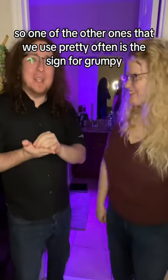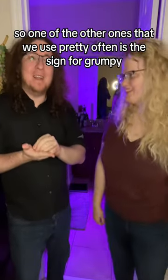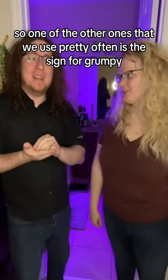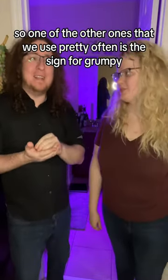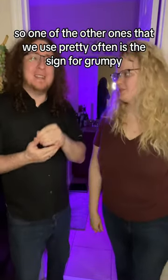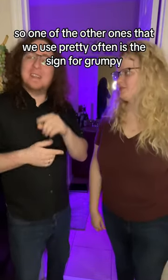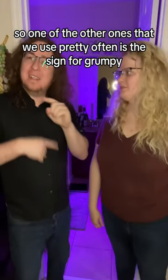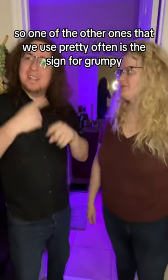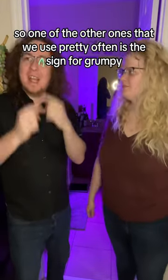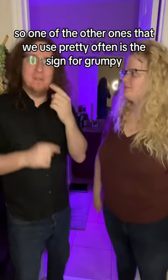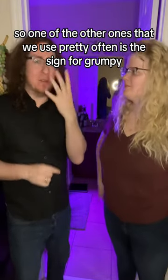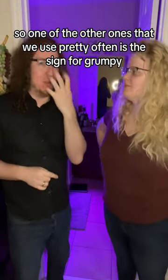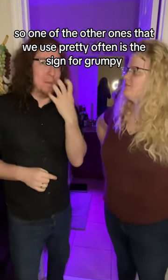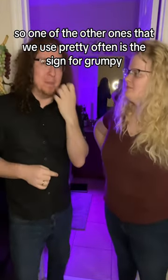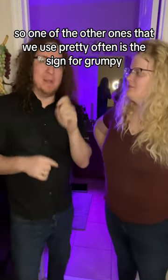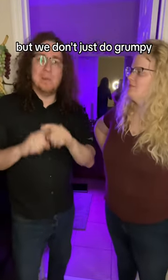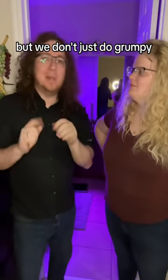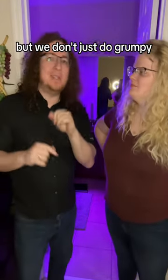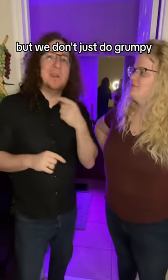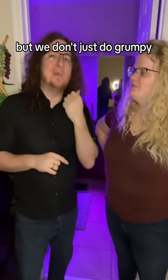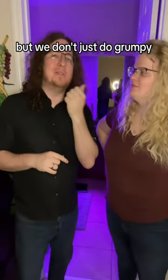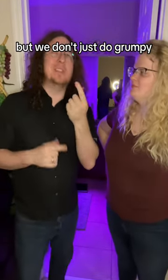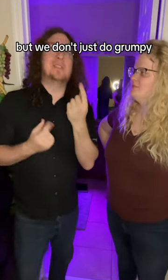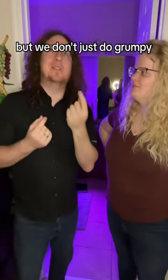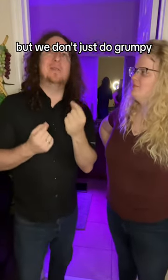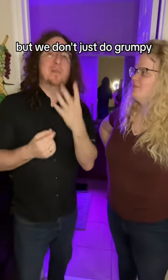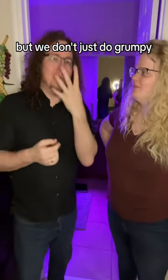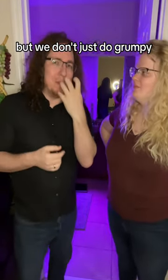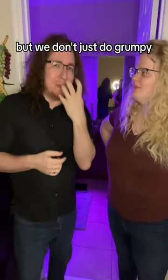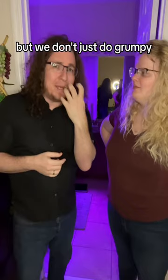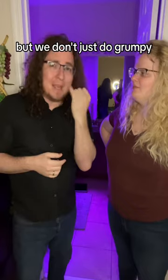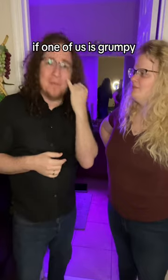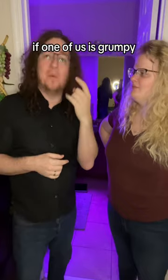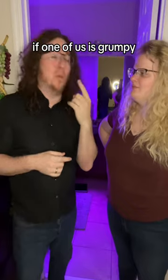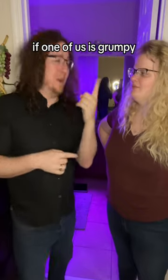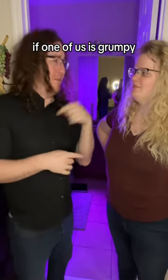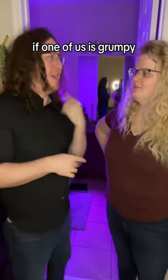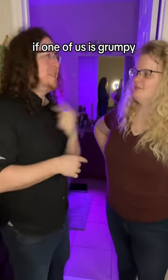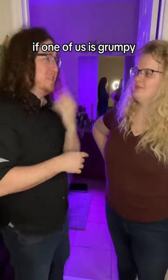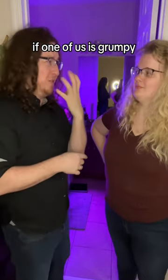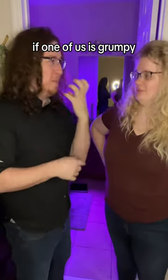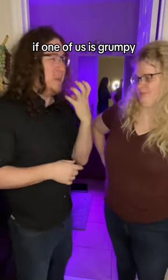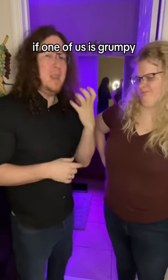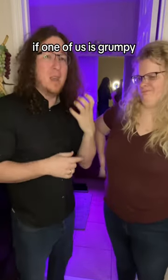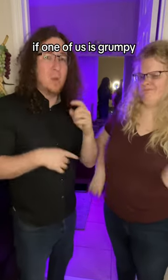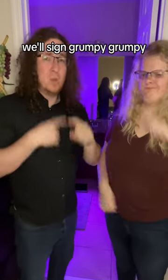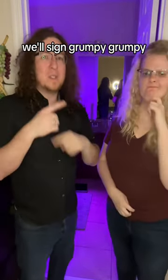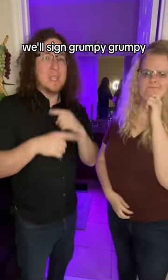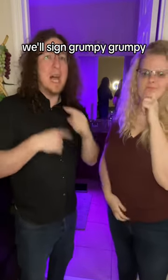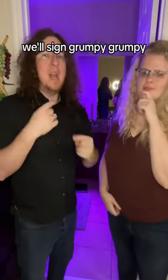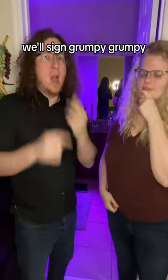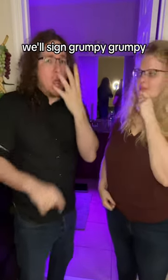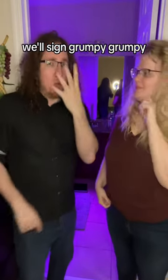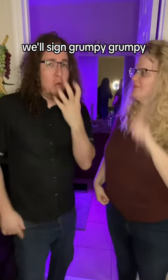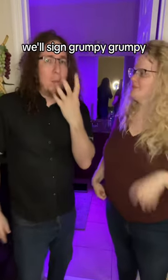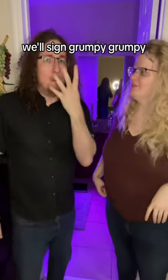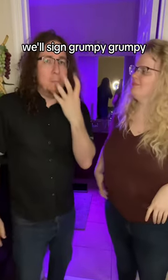is the sign for grumpy, but we don't just do grumpy. If one of us is grumpy we'll sign grumpy,